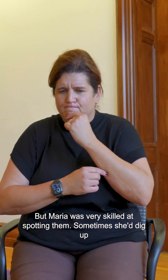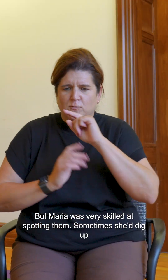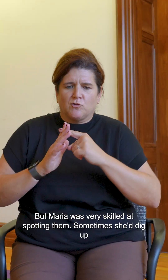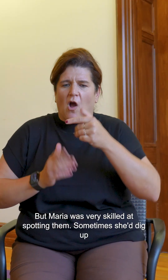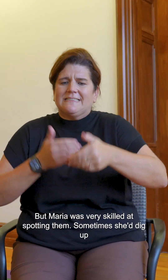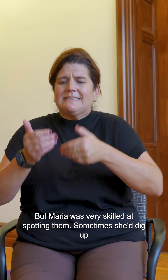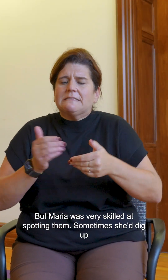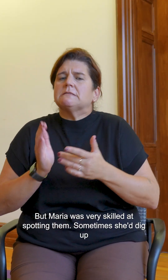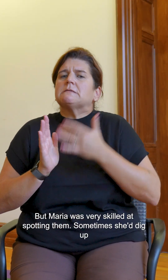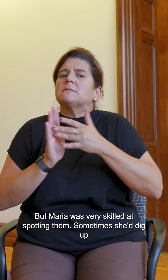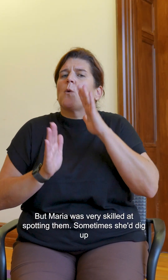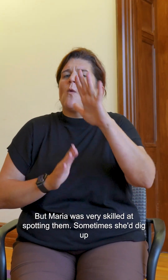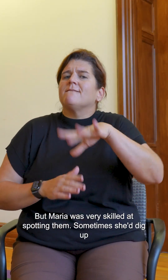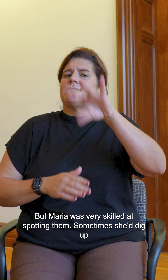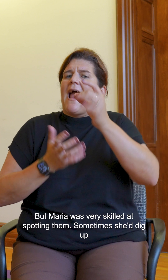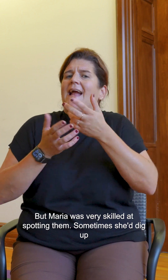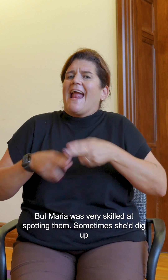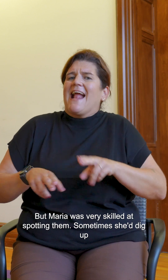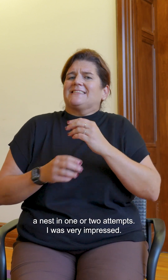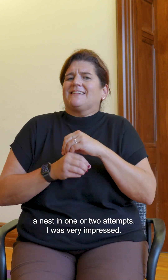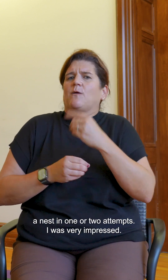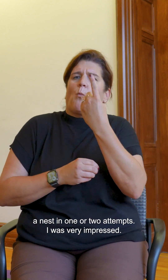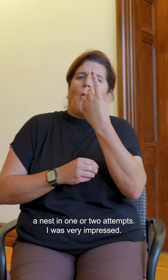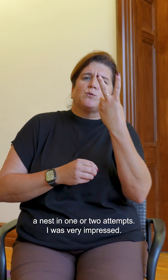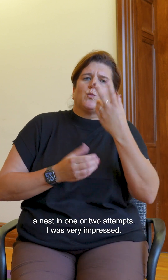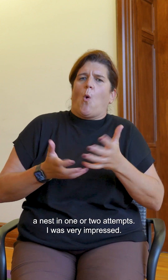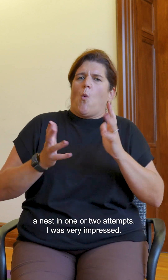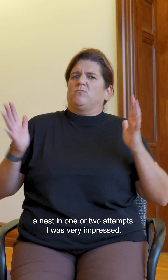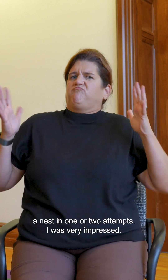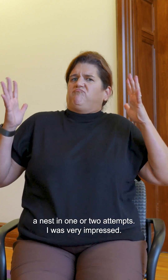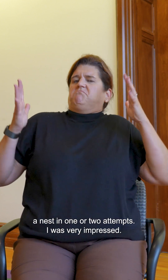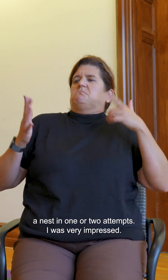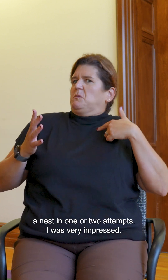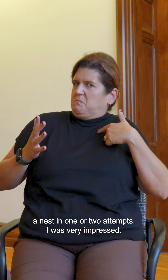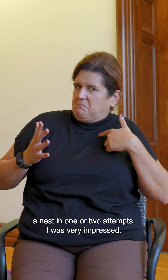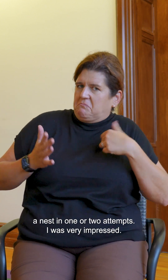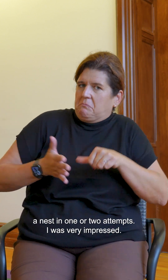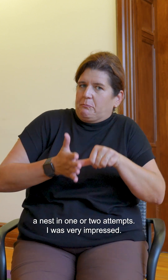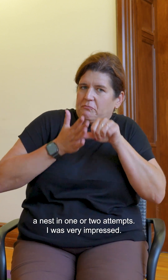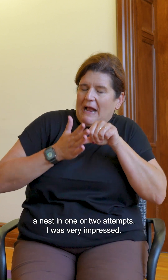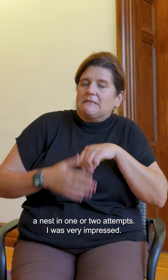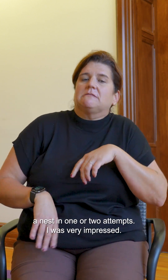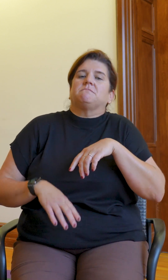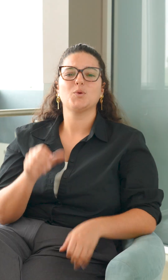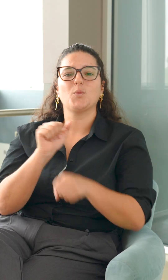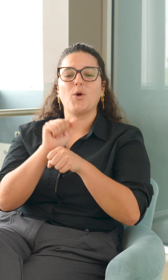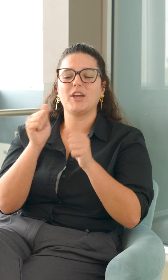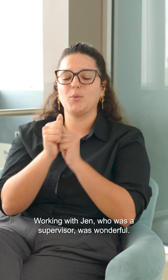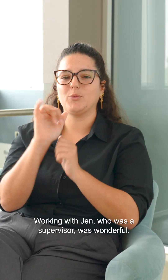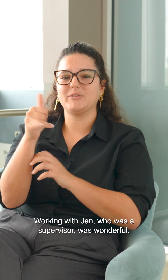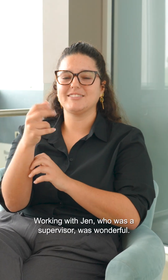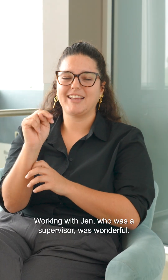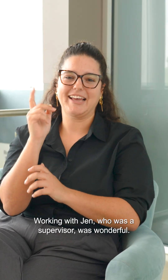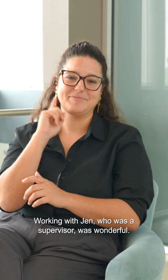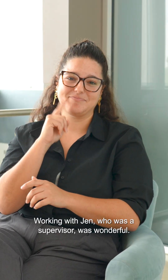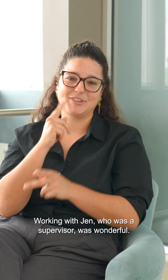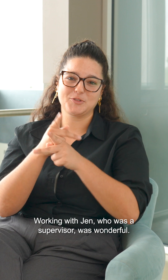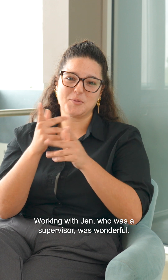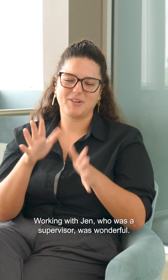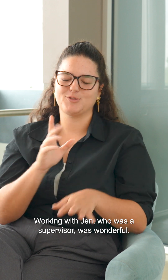Sometimes, she'd dig up a nest in even one or two attempts. I was very impressed. Working with Jen, who was a